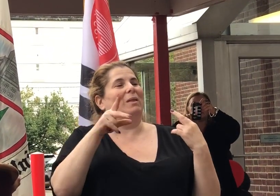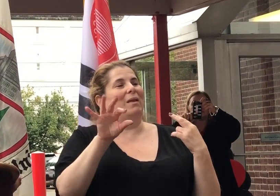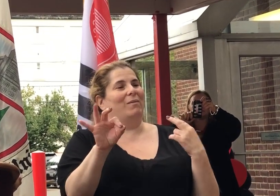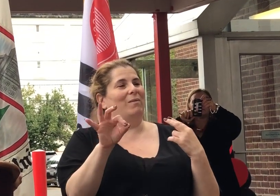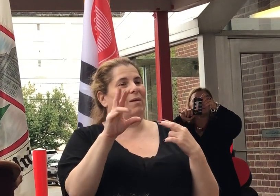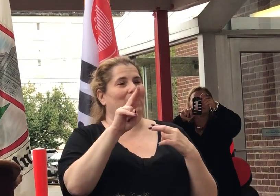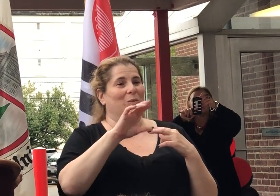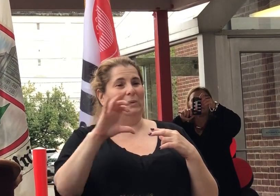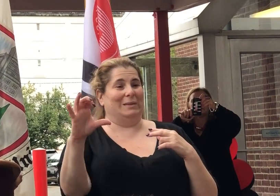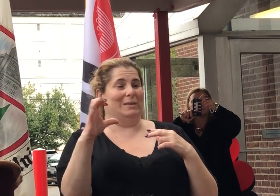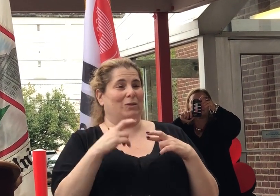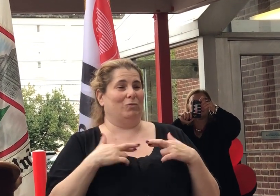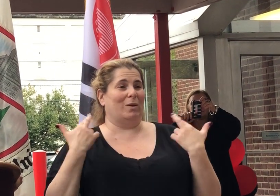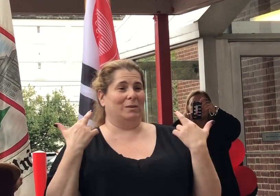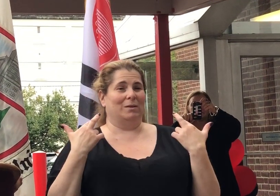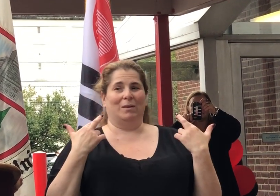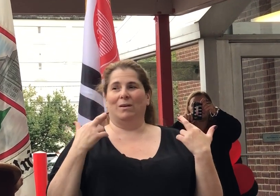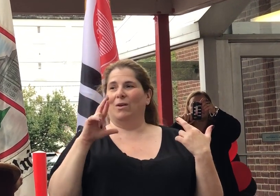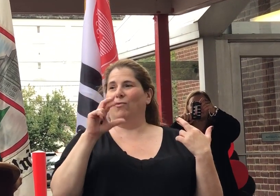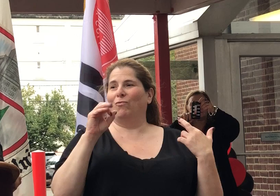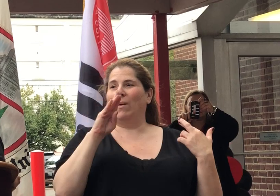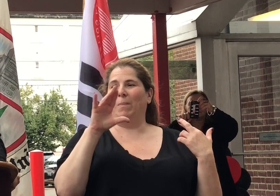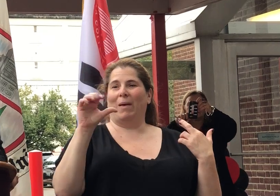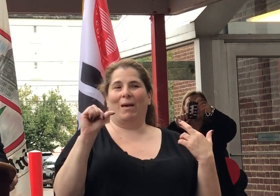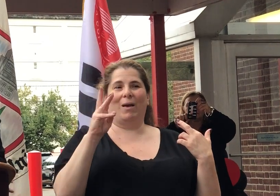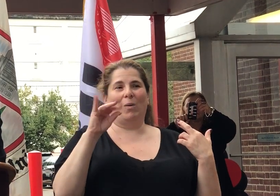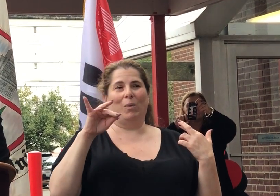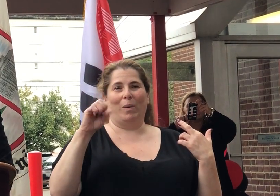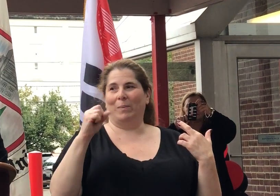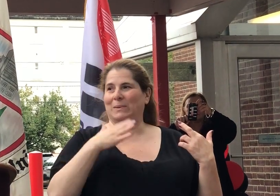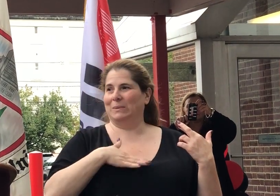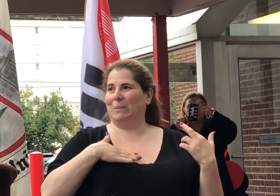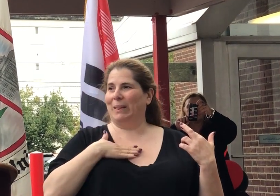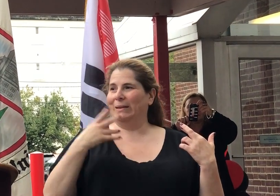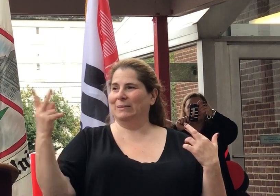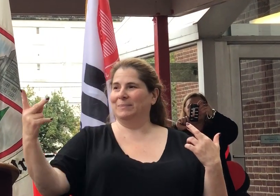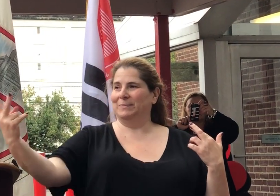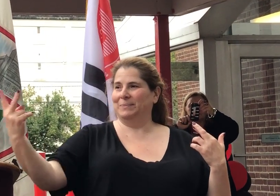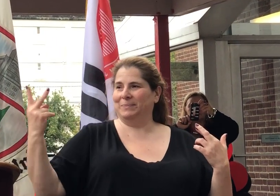County residents at large. Freeholder Rebecca Williams and Freeholder Al Mirabella, please come up.